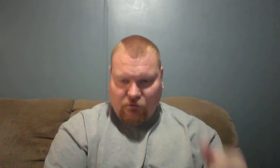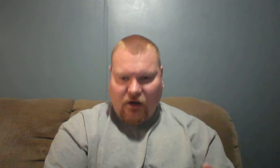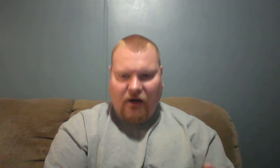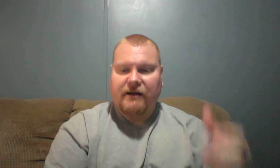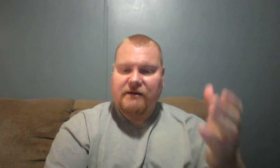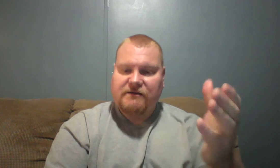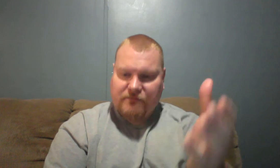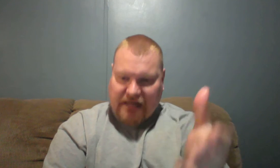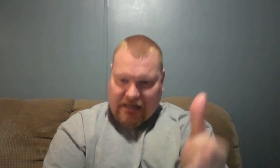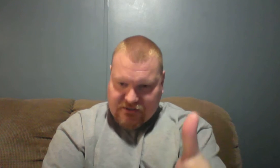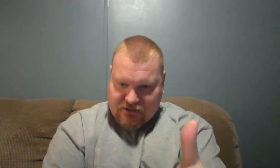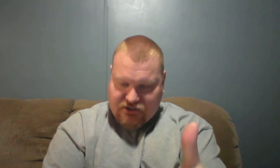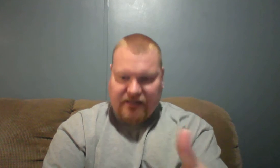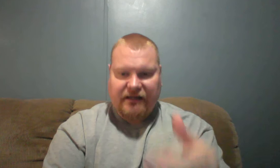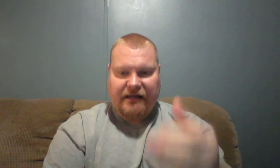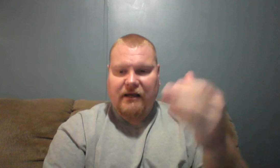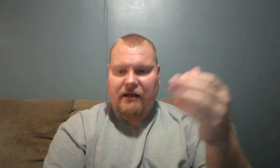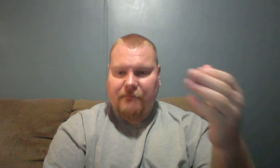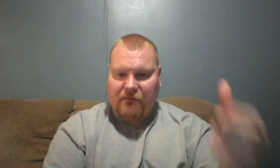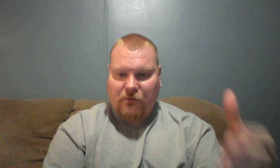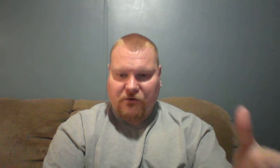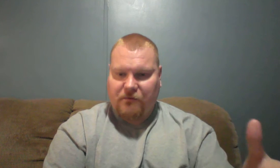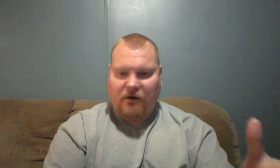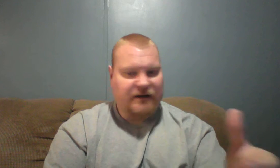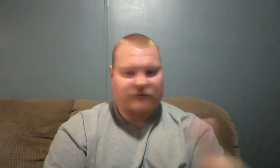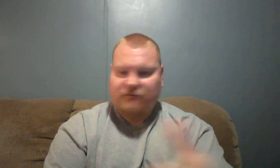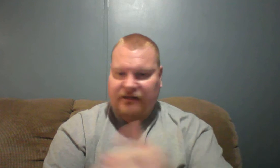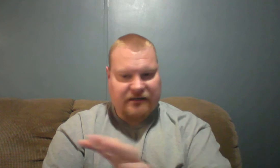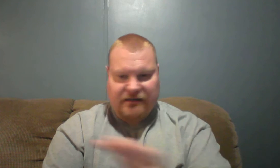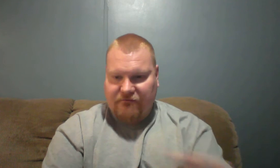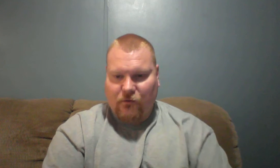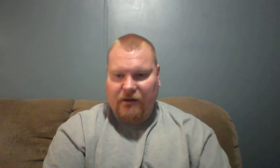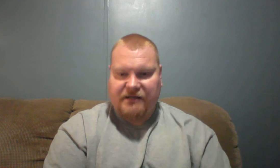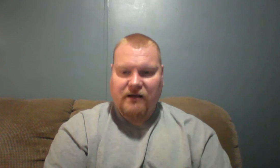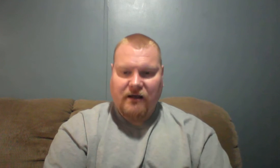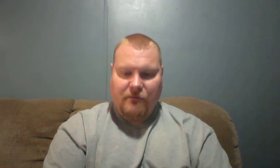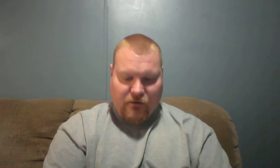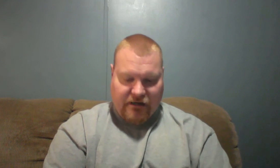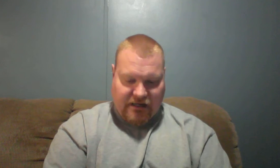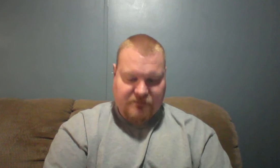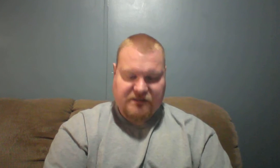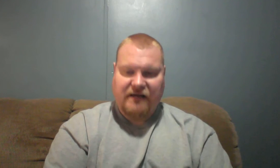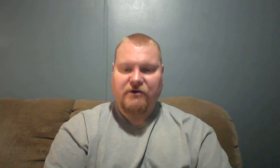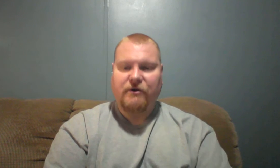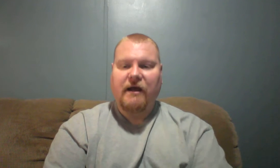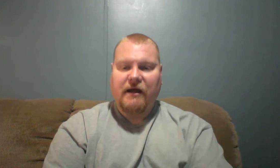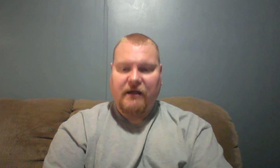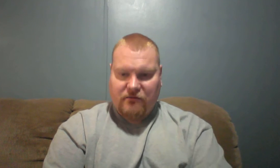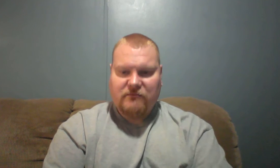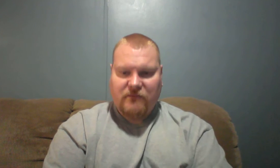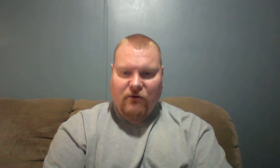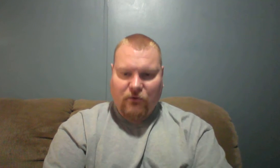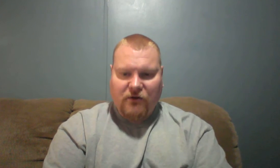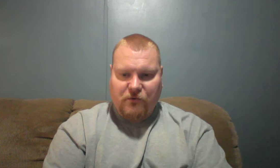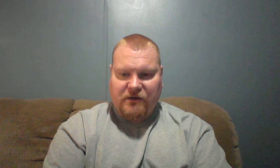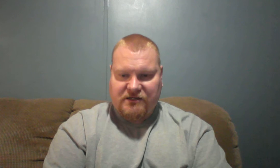rod. Sometimes gently. People respond differently to different ways. But when it comes down to it, the Lord knows what He's doing.